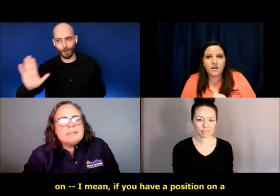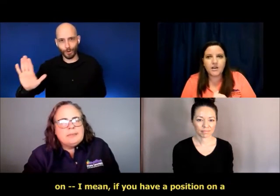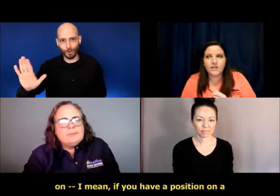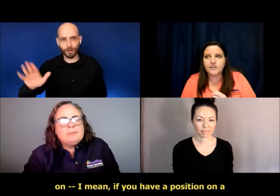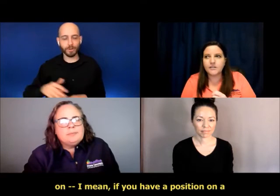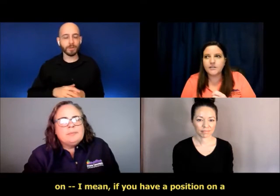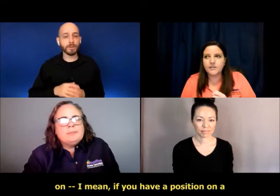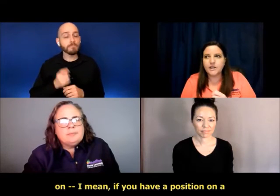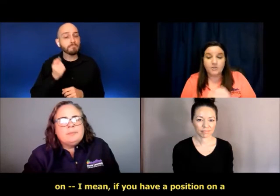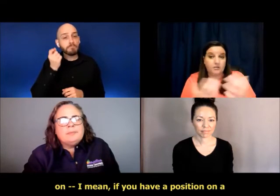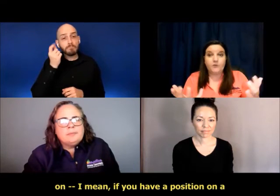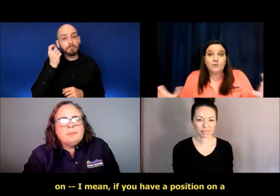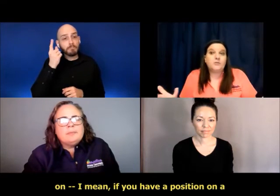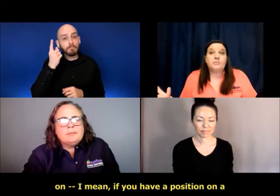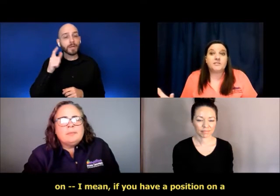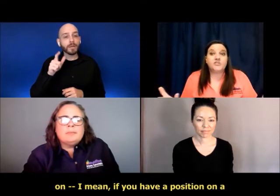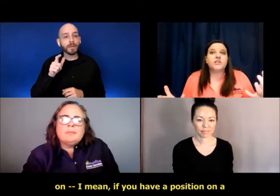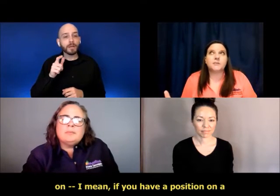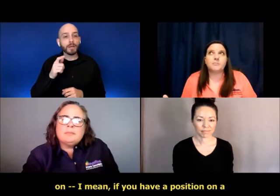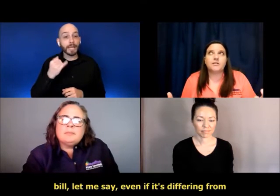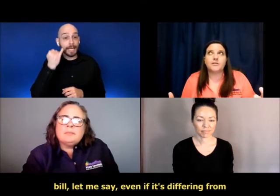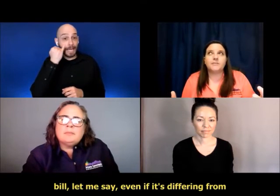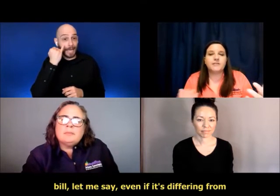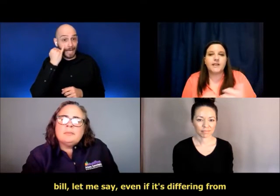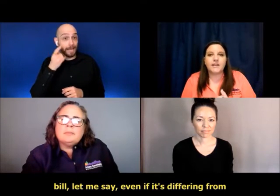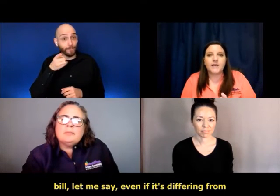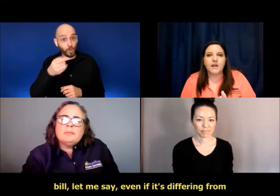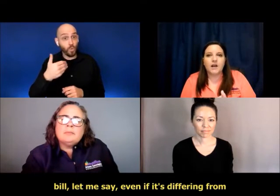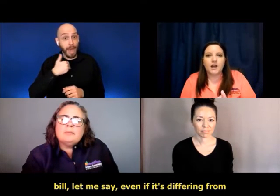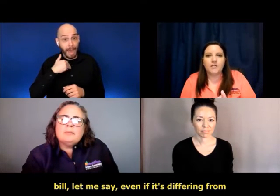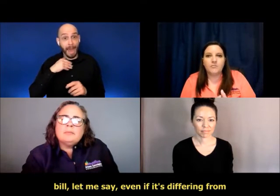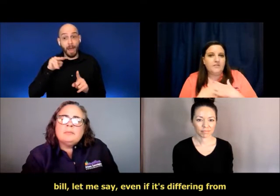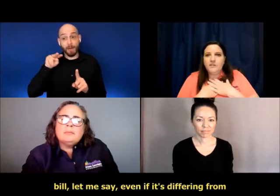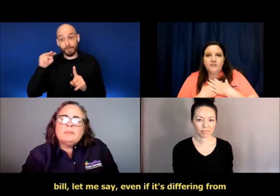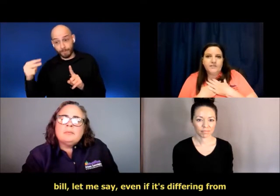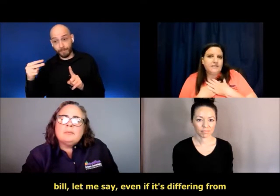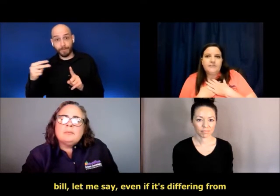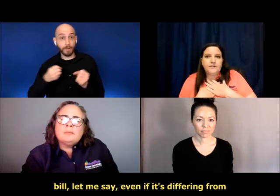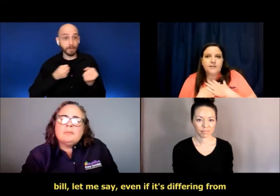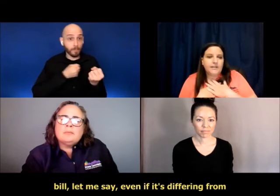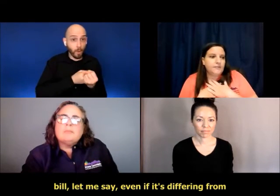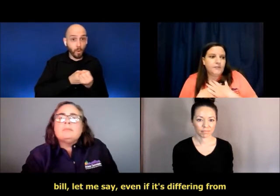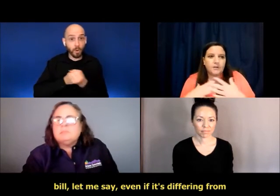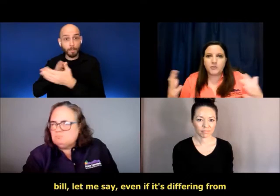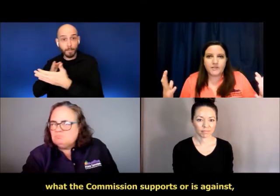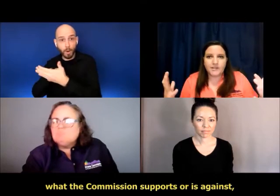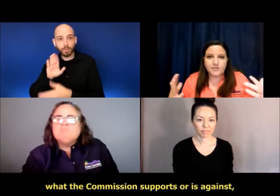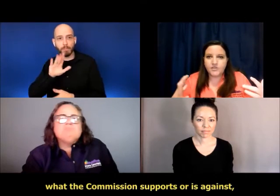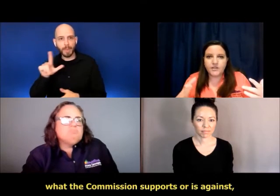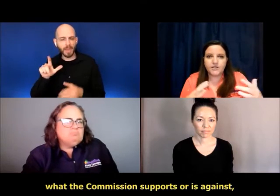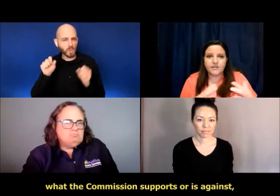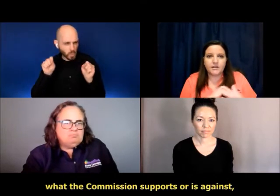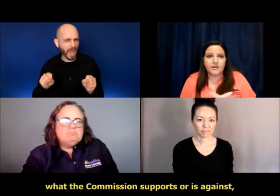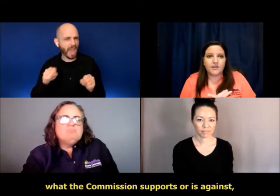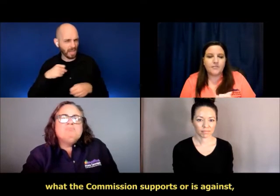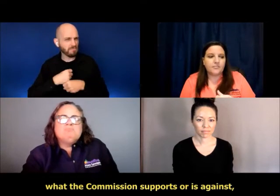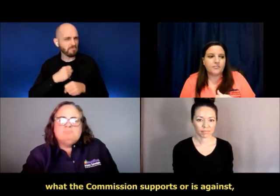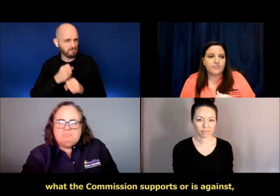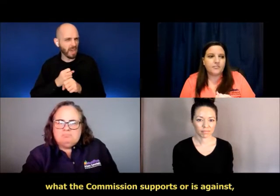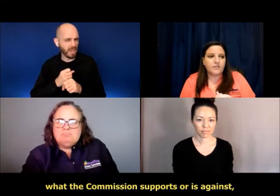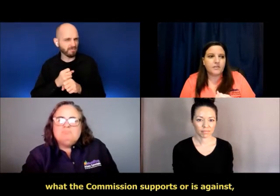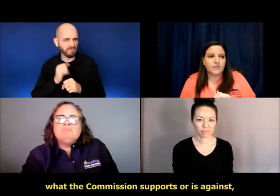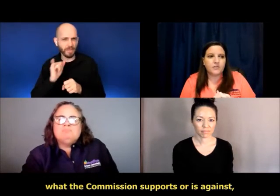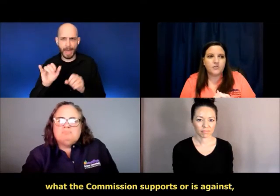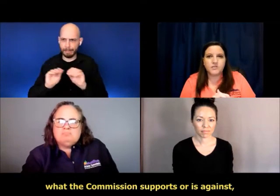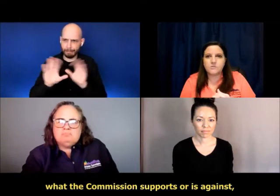on, I mean, if you have a position on a bill, let me say, um, even if it's differing from what the commission, um,